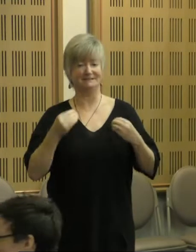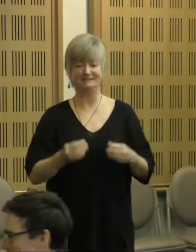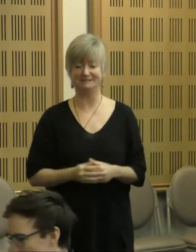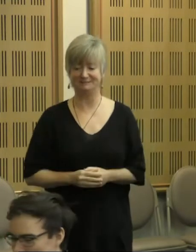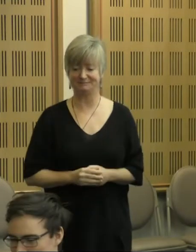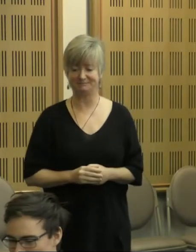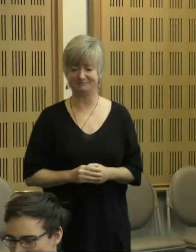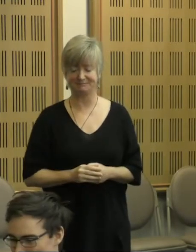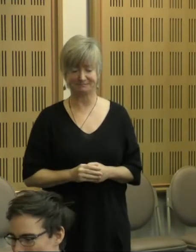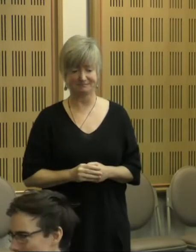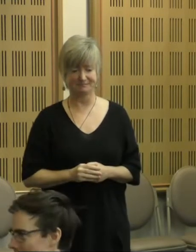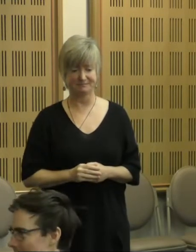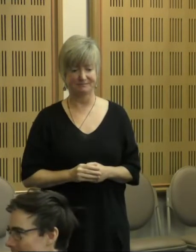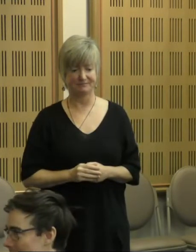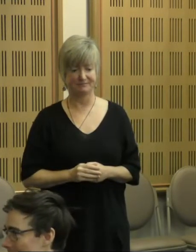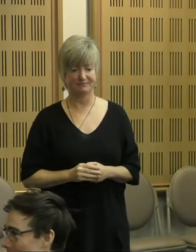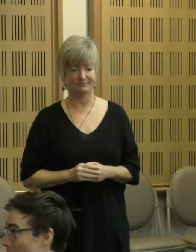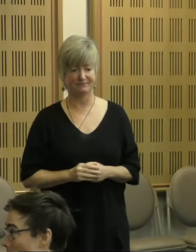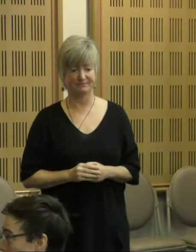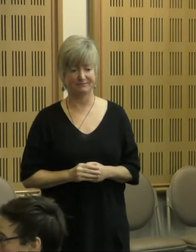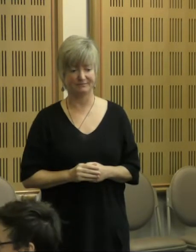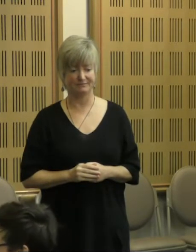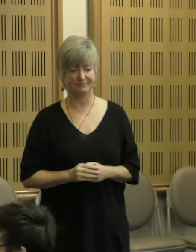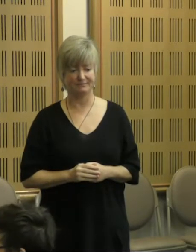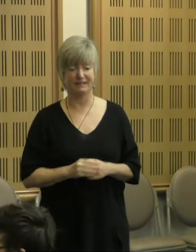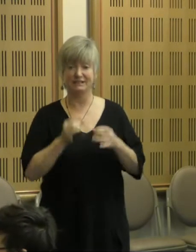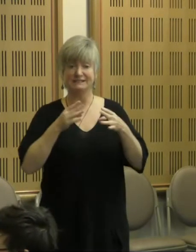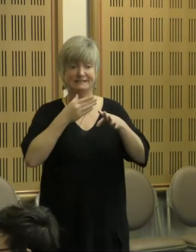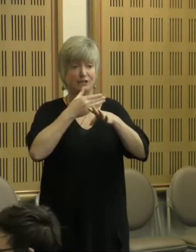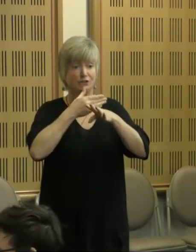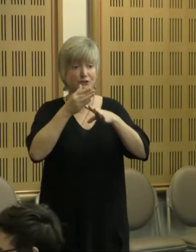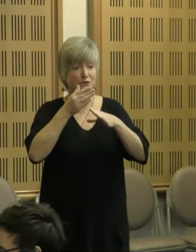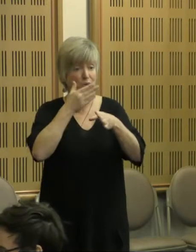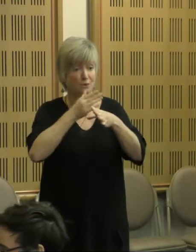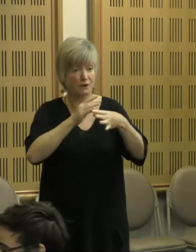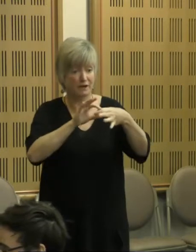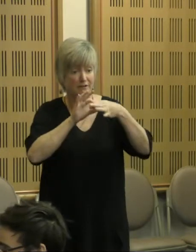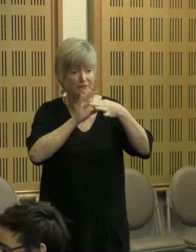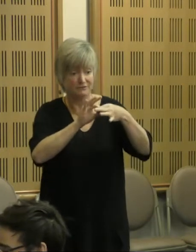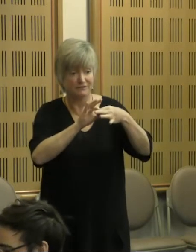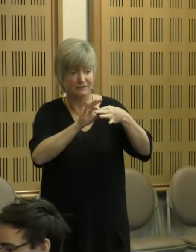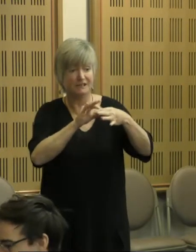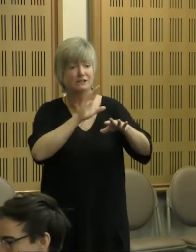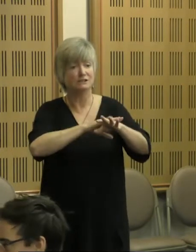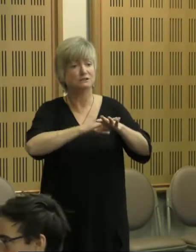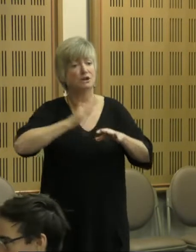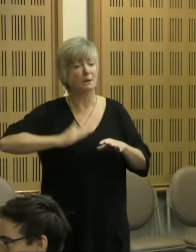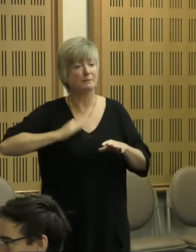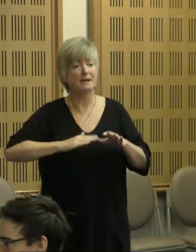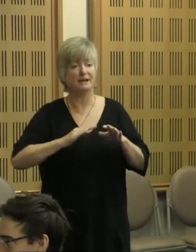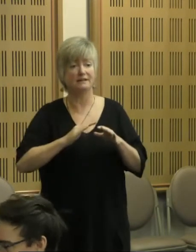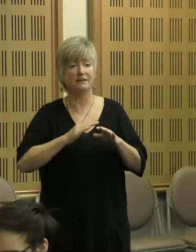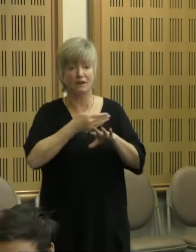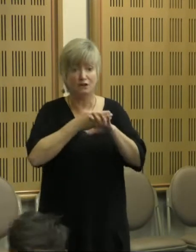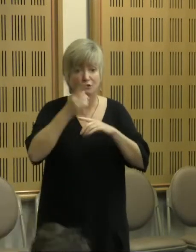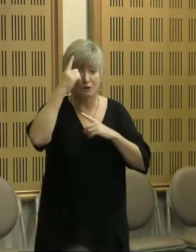And as you can imagine, starting a new working relationship takes time. Many new ideas or